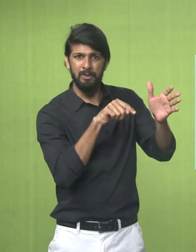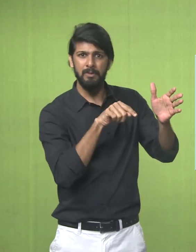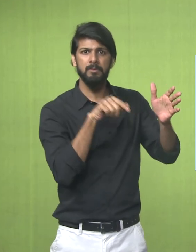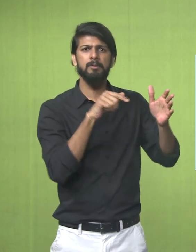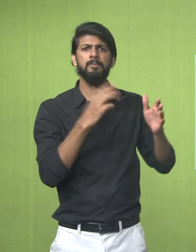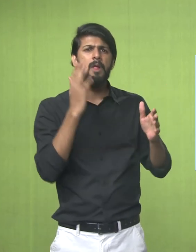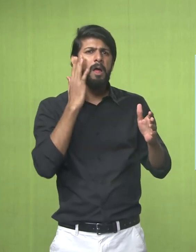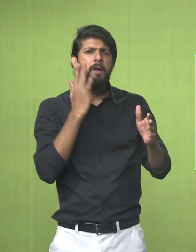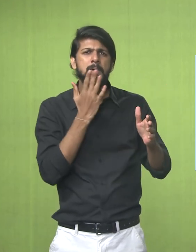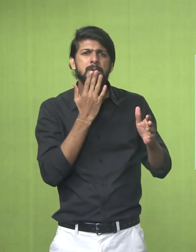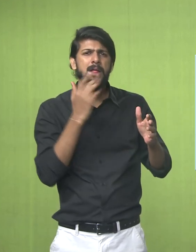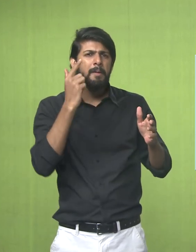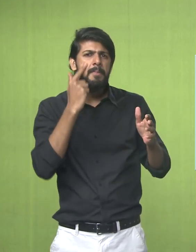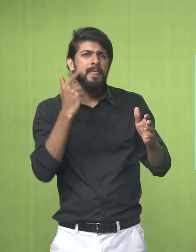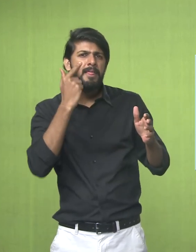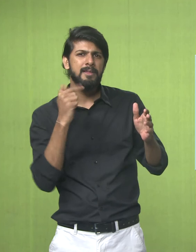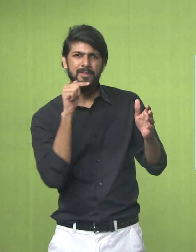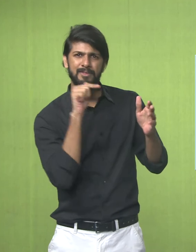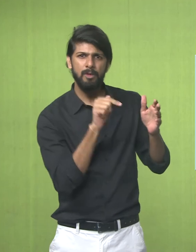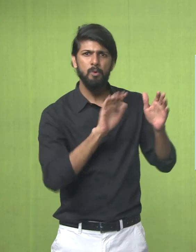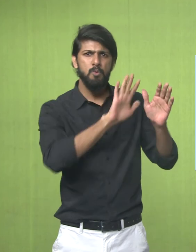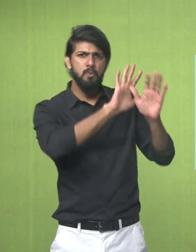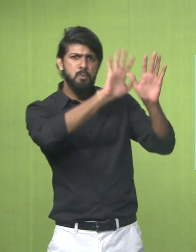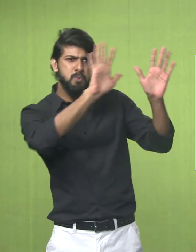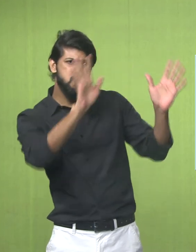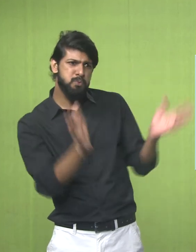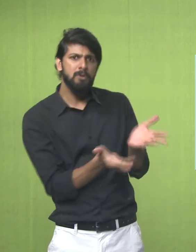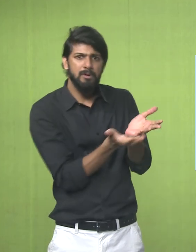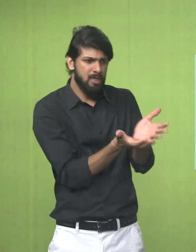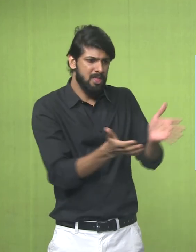This pot is buff coloured It has a wide mouth